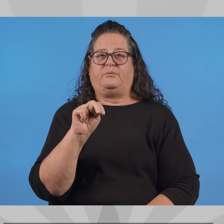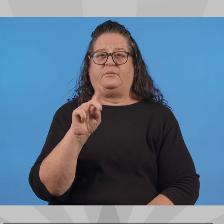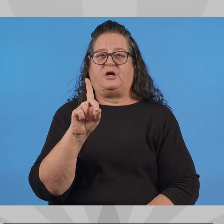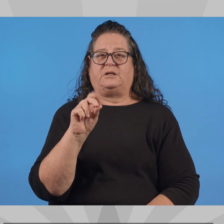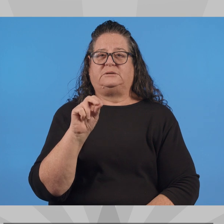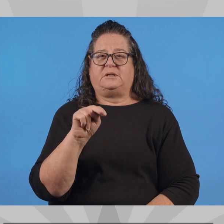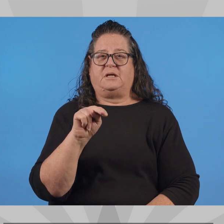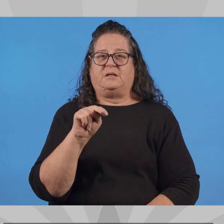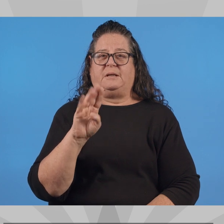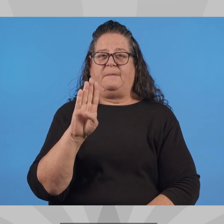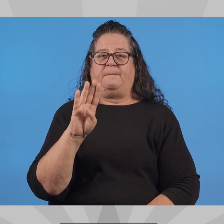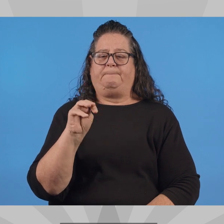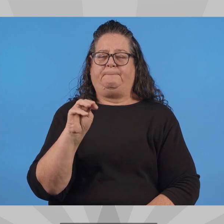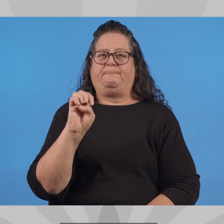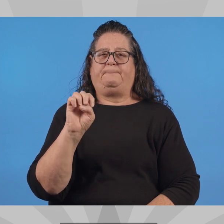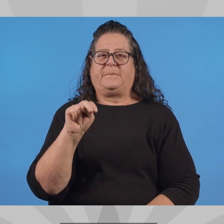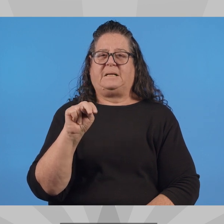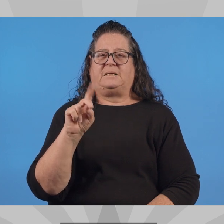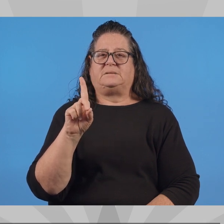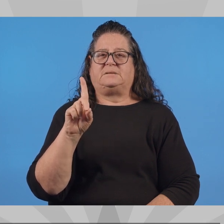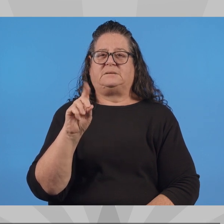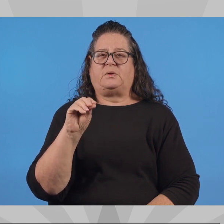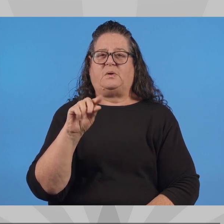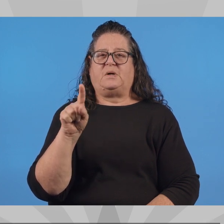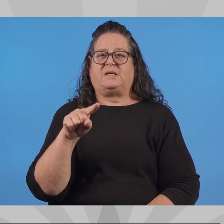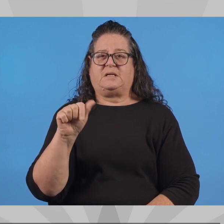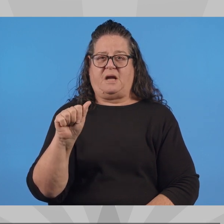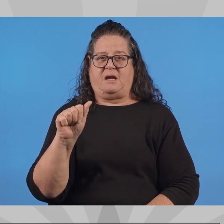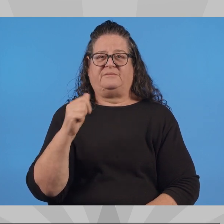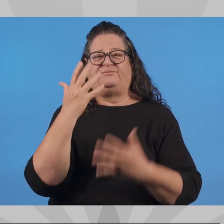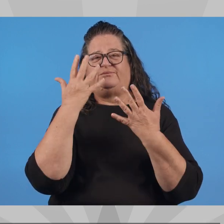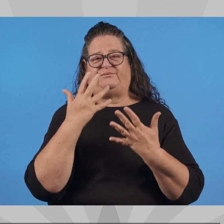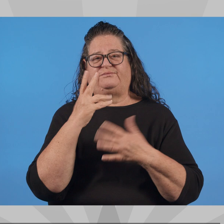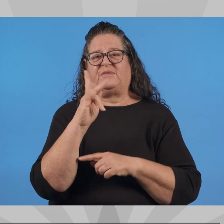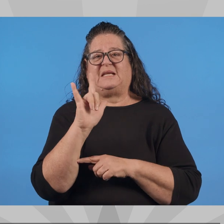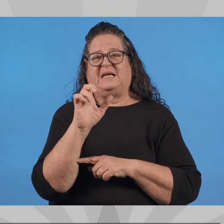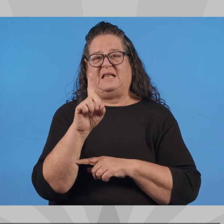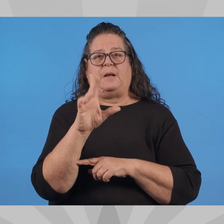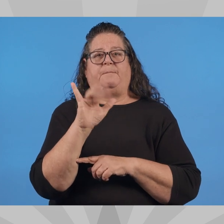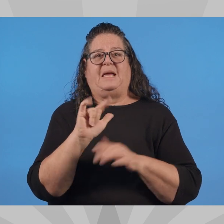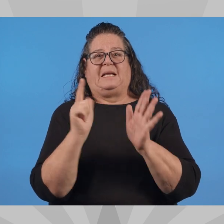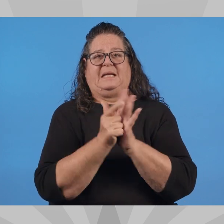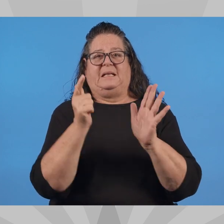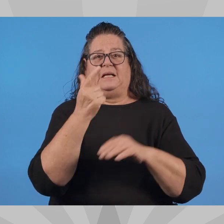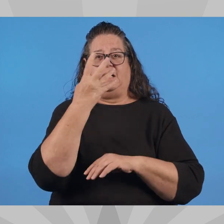2014 by an illegal alien who is driving while intoxicated or high.